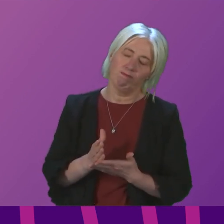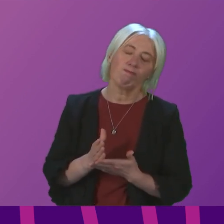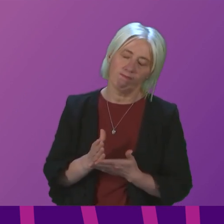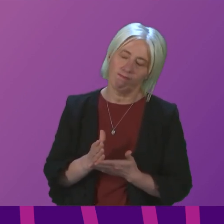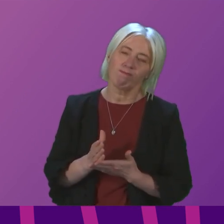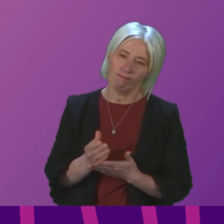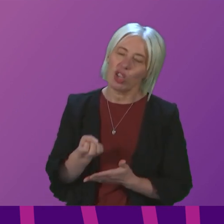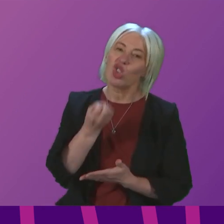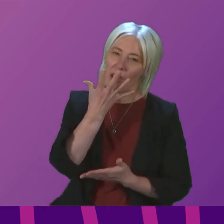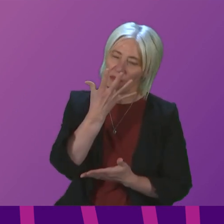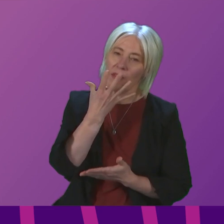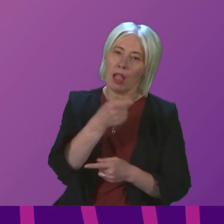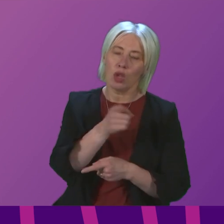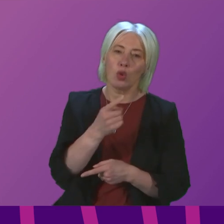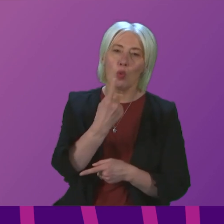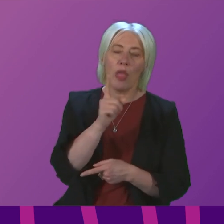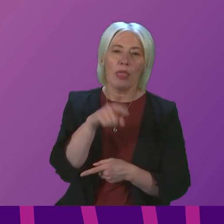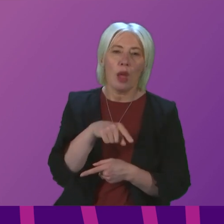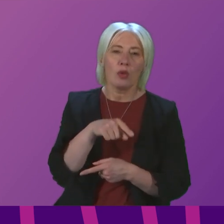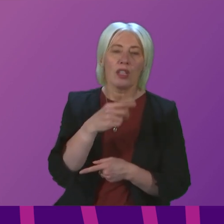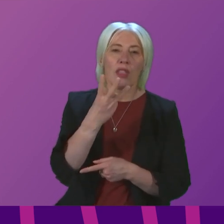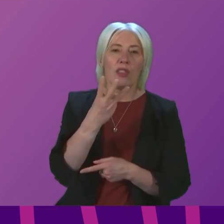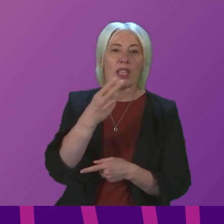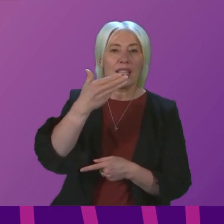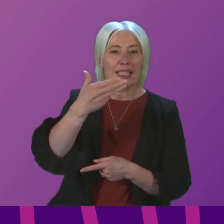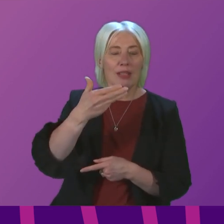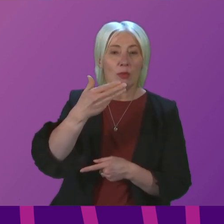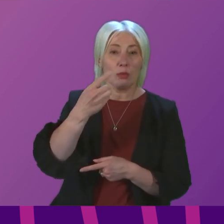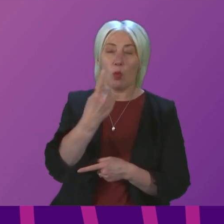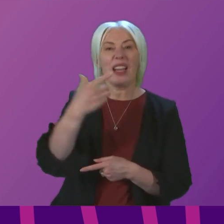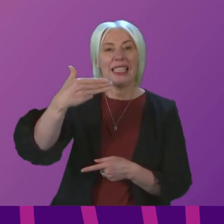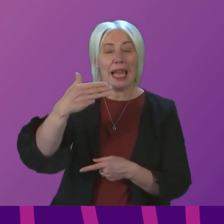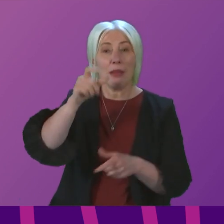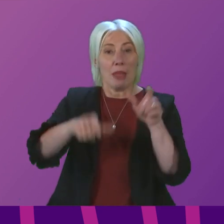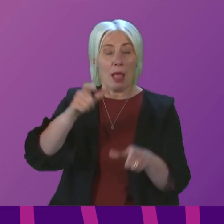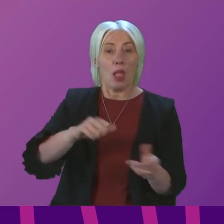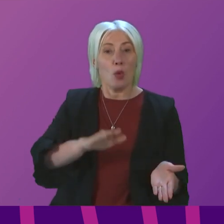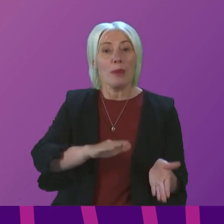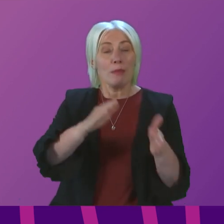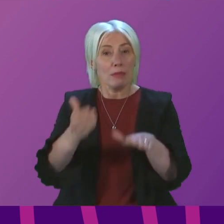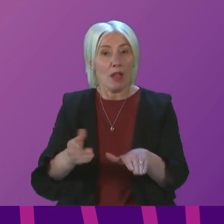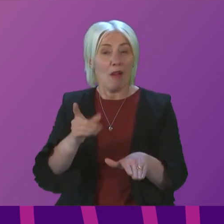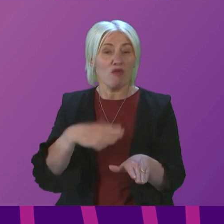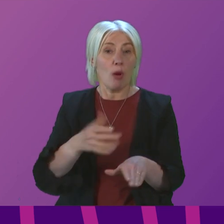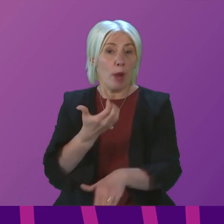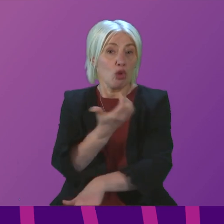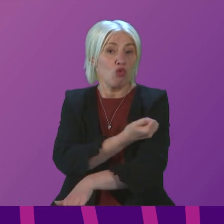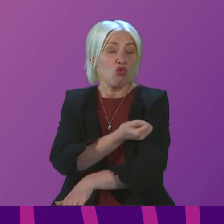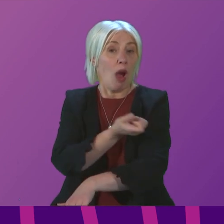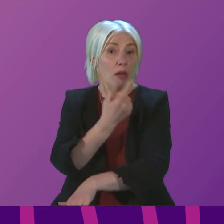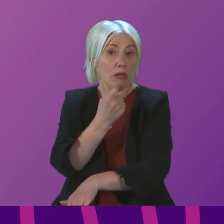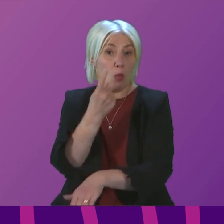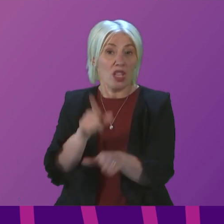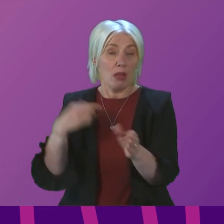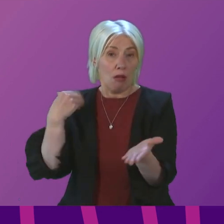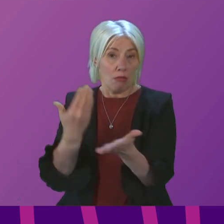Shameful to the 1,319 individuals who died as a result of drugs in the last year